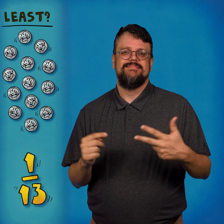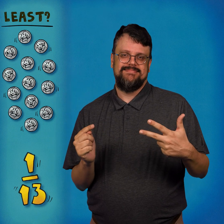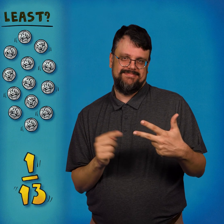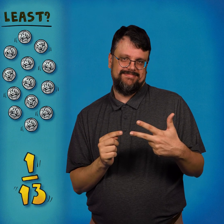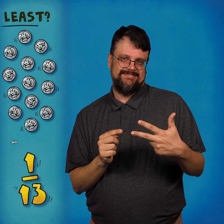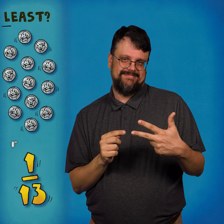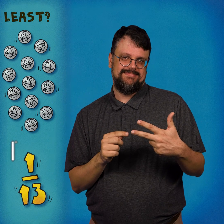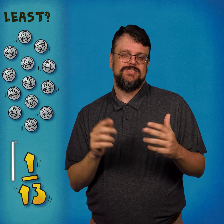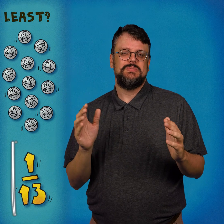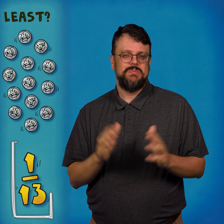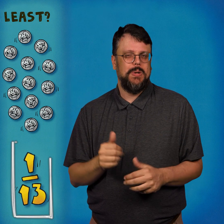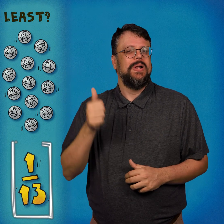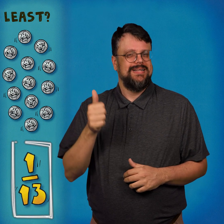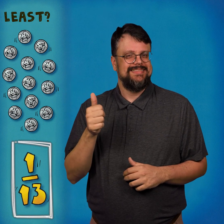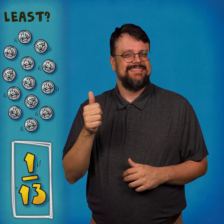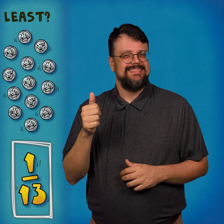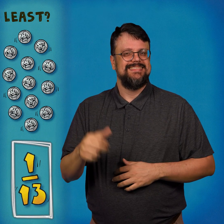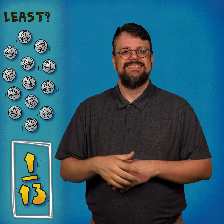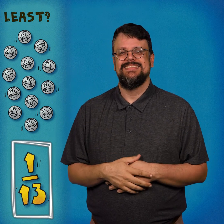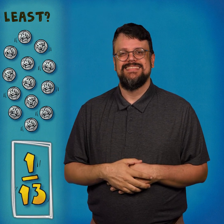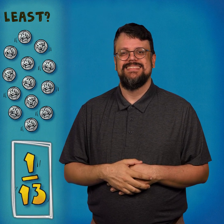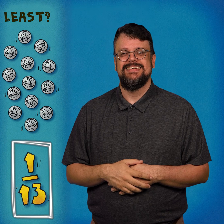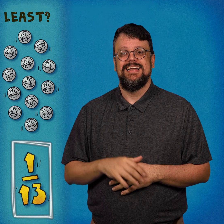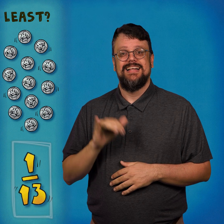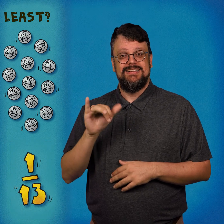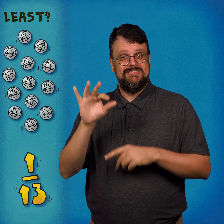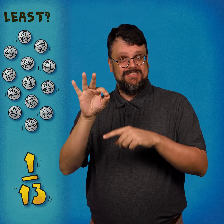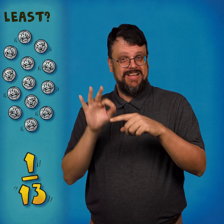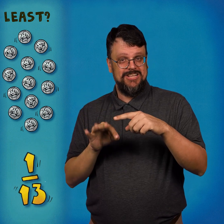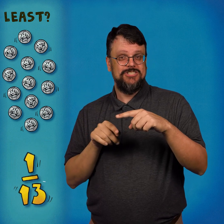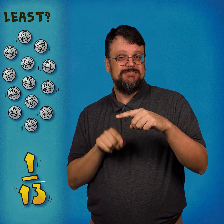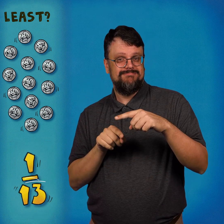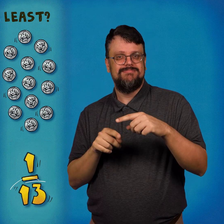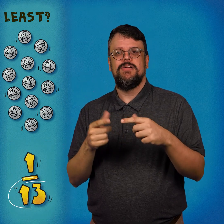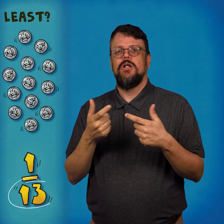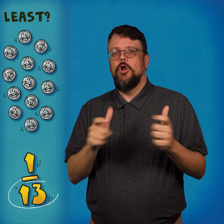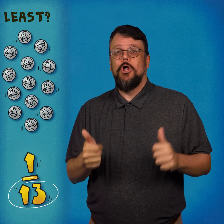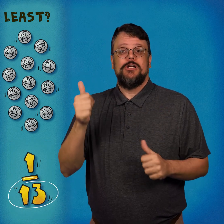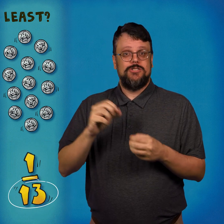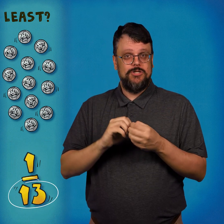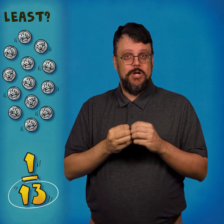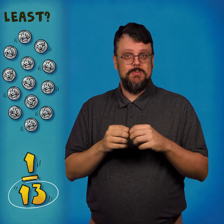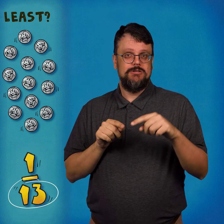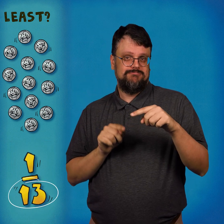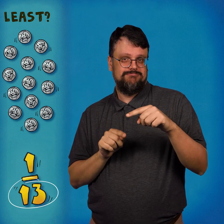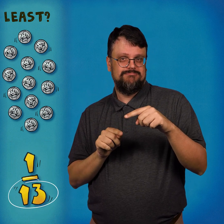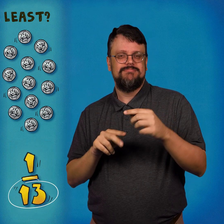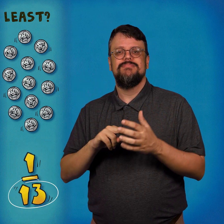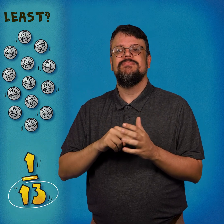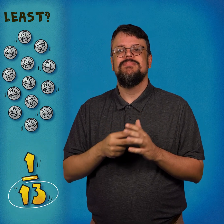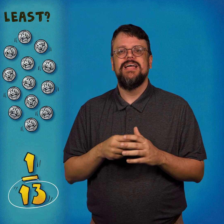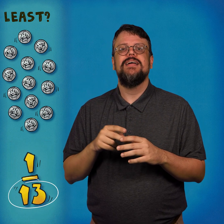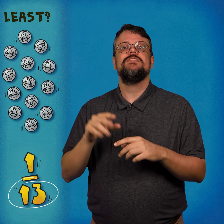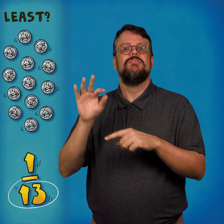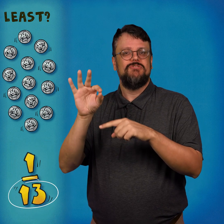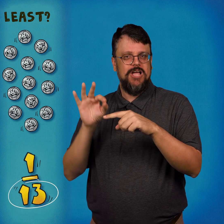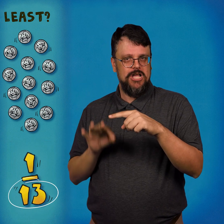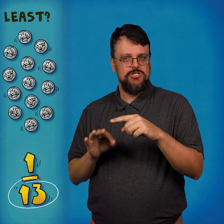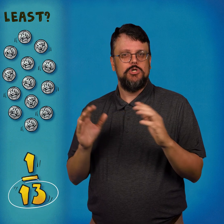The dime is the lightest coin. The larger the bottom number of a fraction, the denominator, the